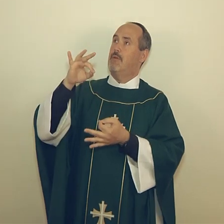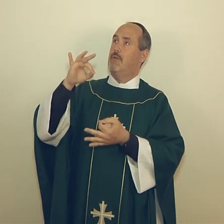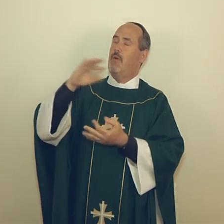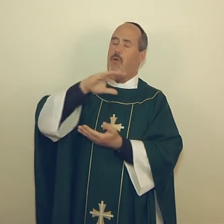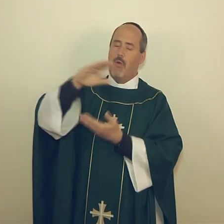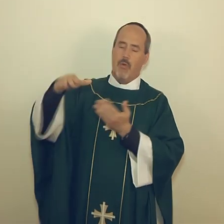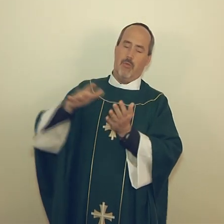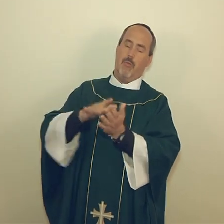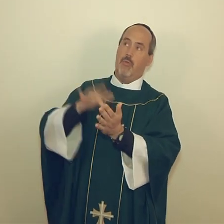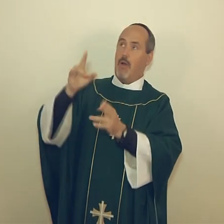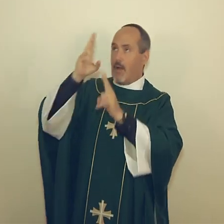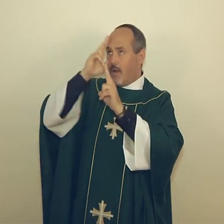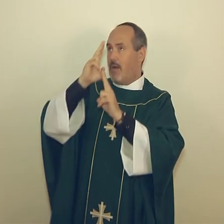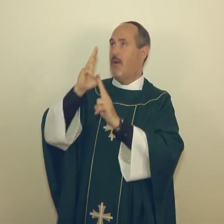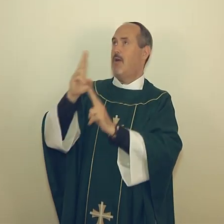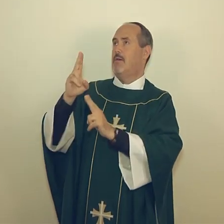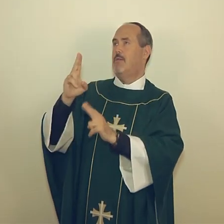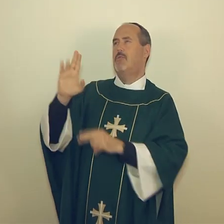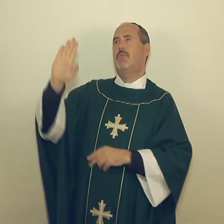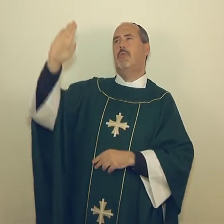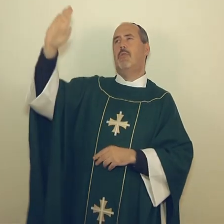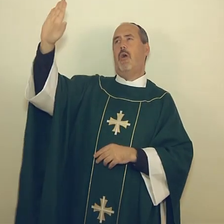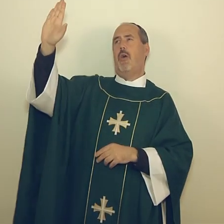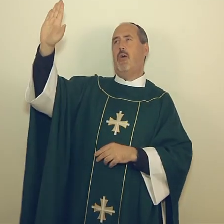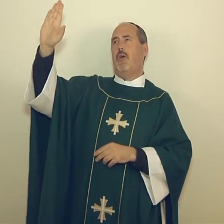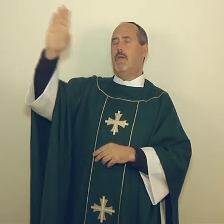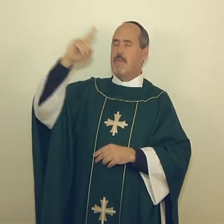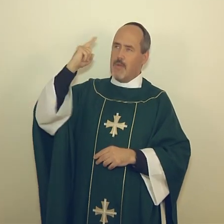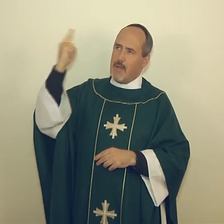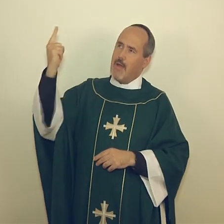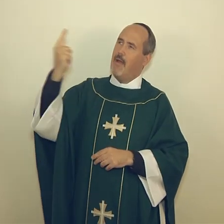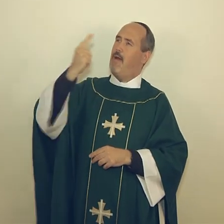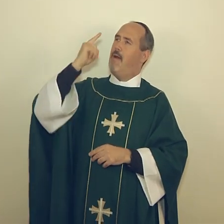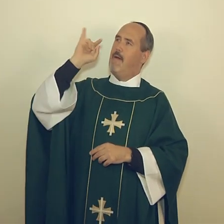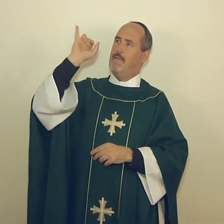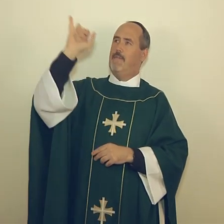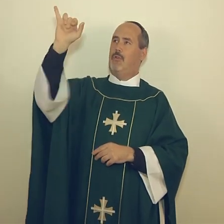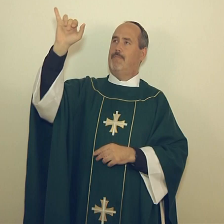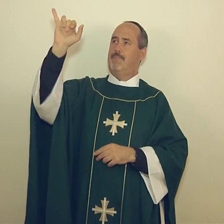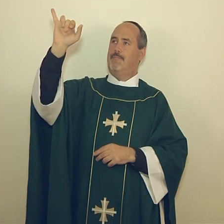unity of the Holy Spirit, is all honor and glory, forever and ever.